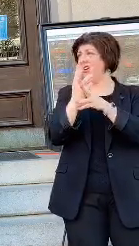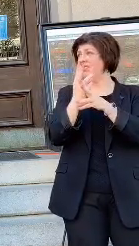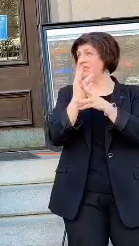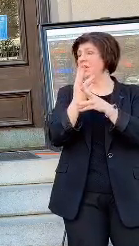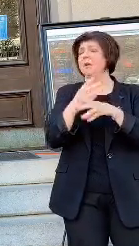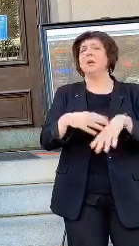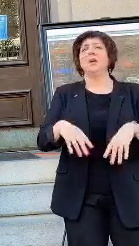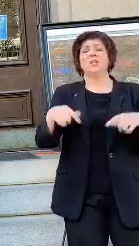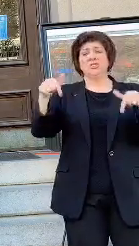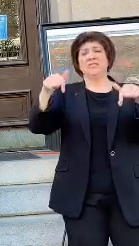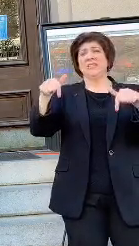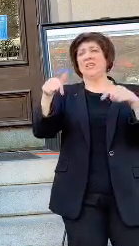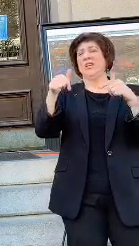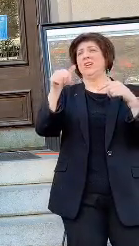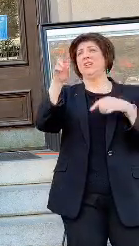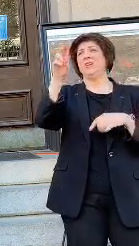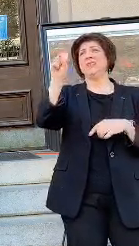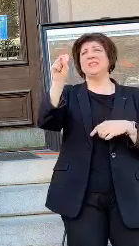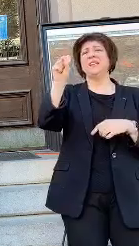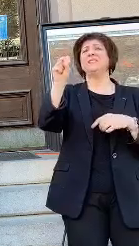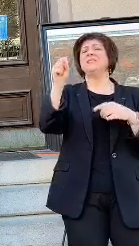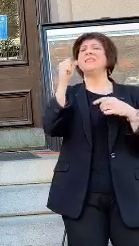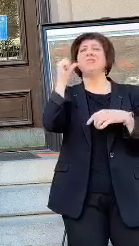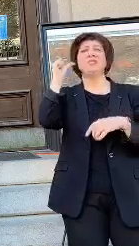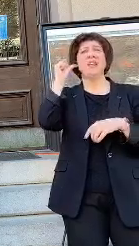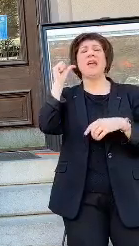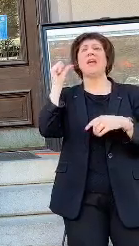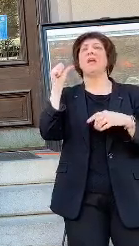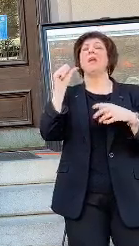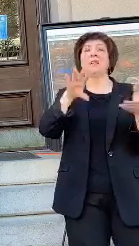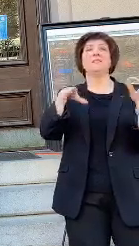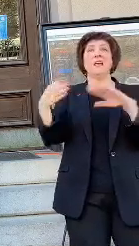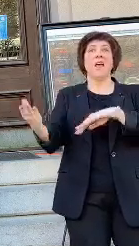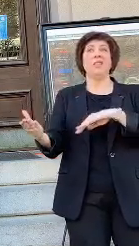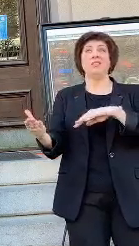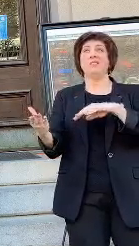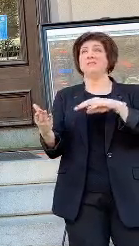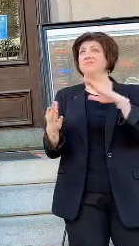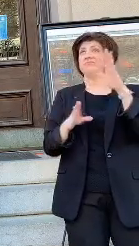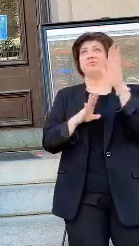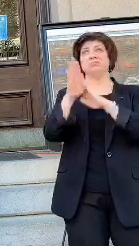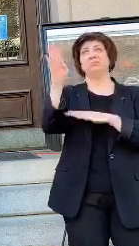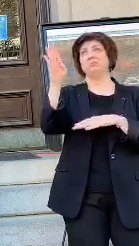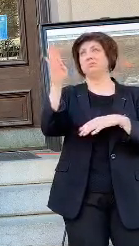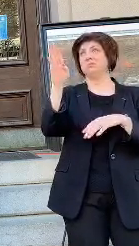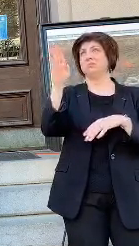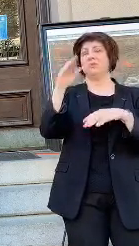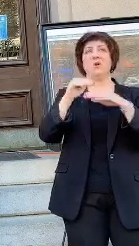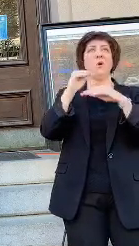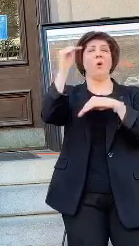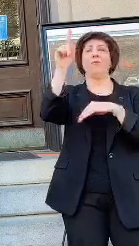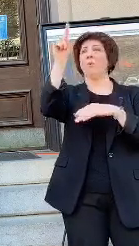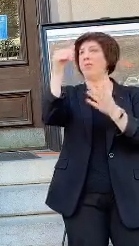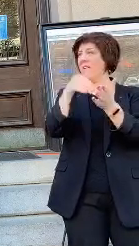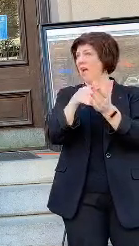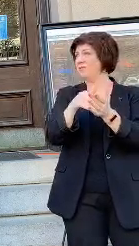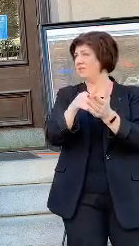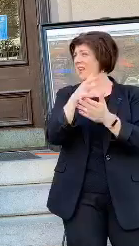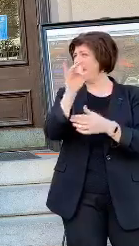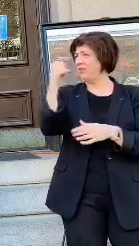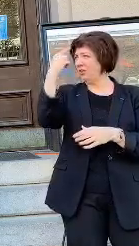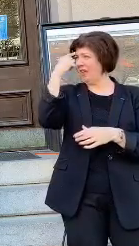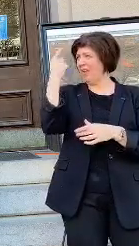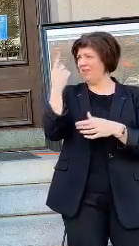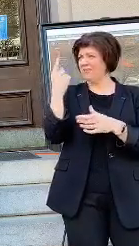Just here in the United States yesterday, those deaths climbed over 1,000. If you think about that in context,